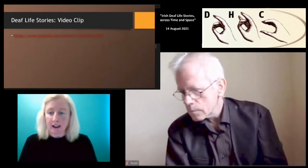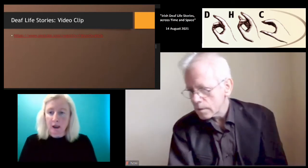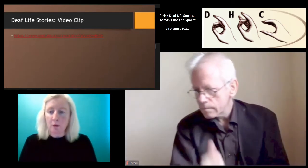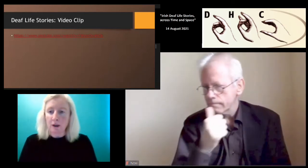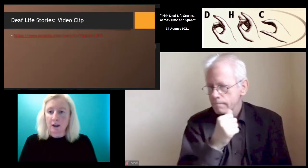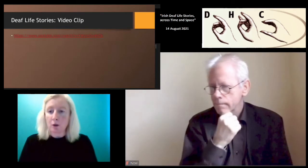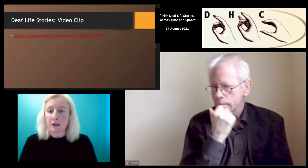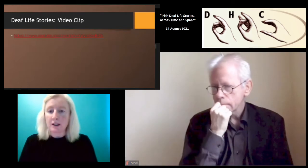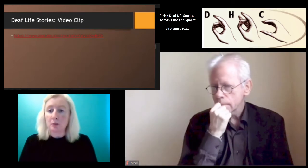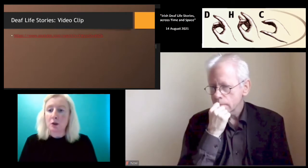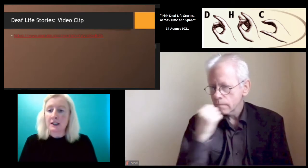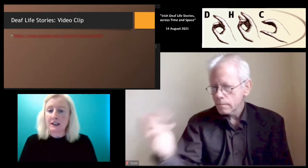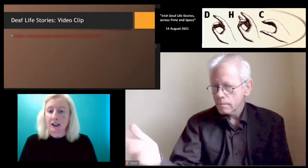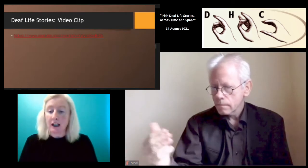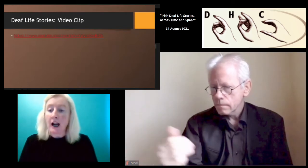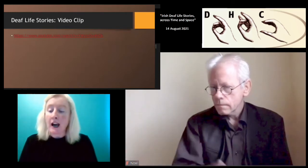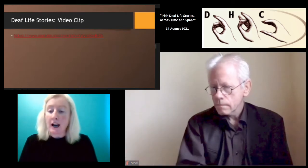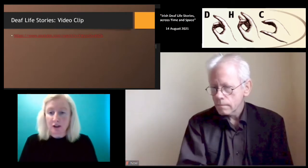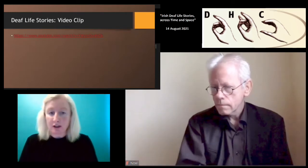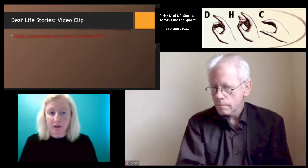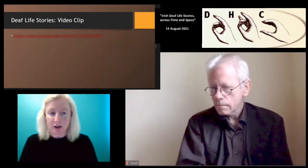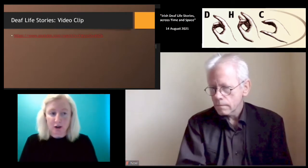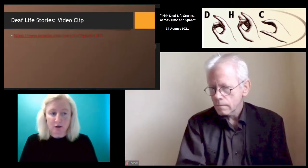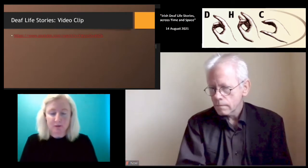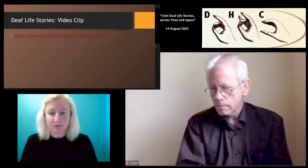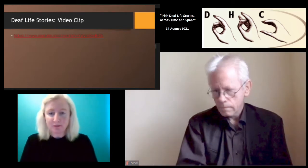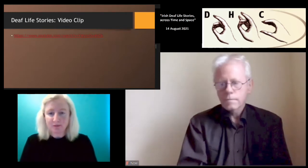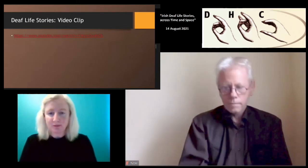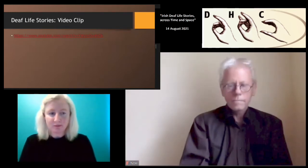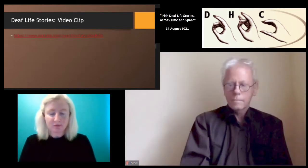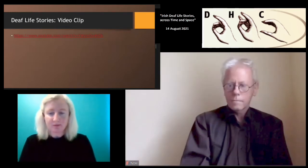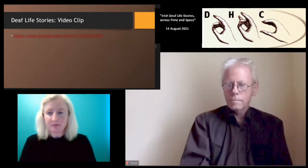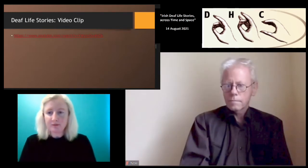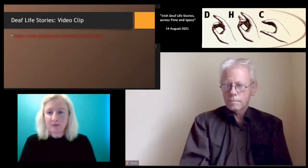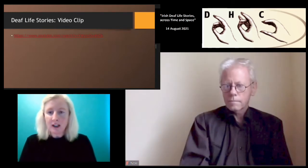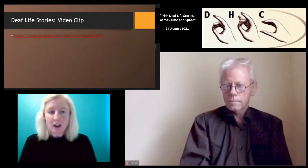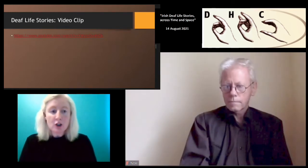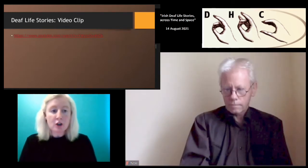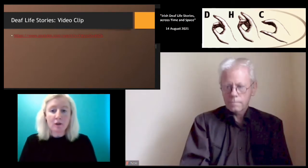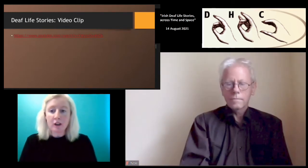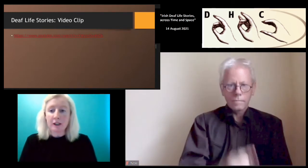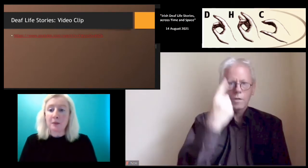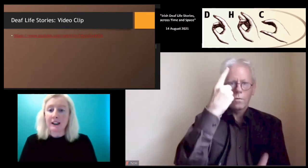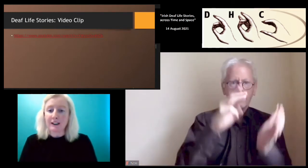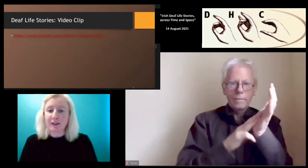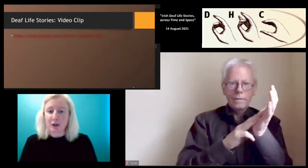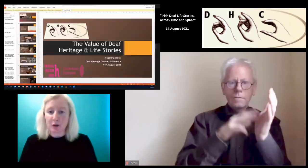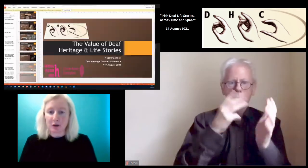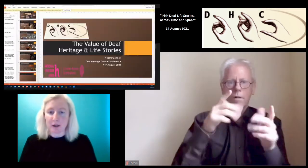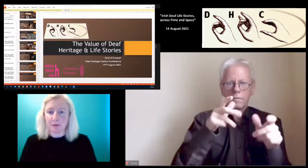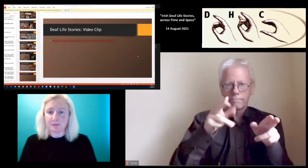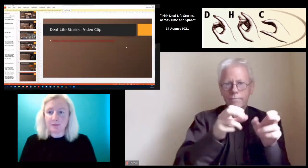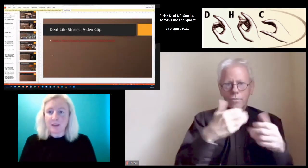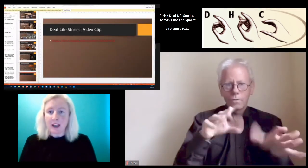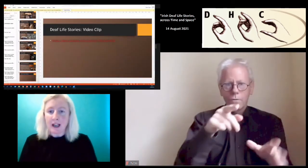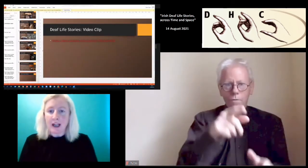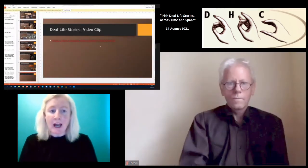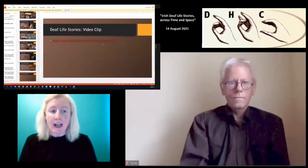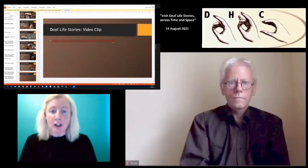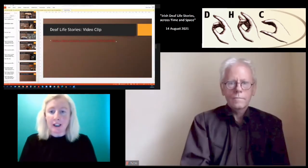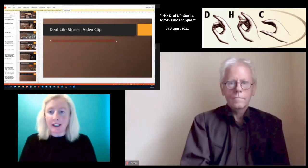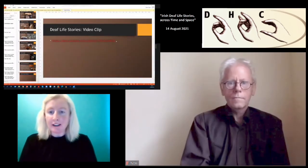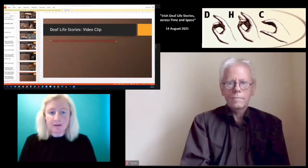the world and I will go into more detail after the video. So, if we can play the video now,